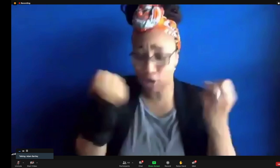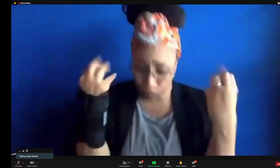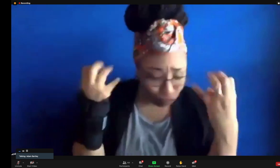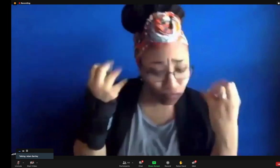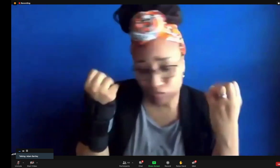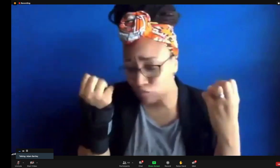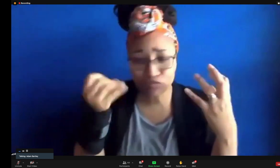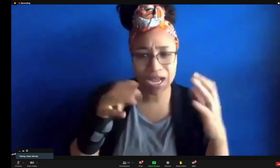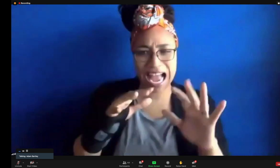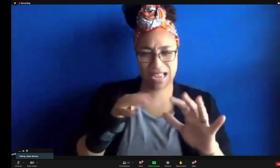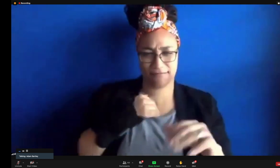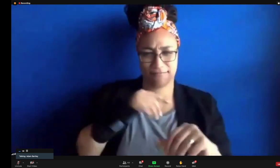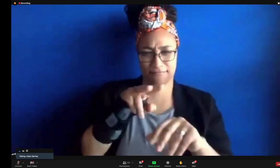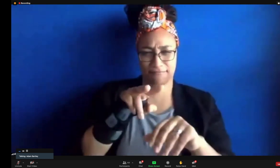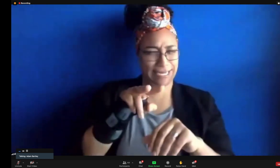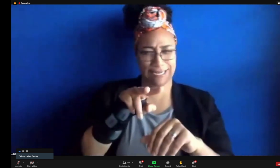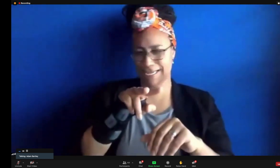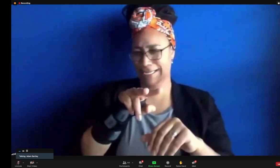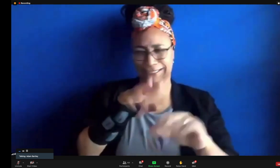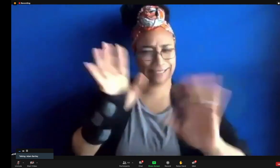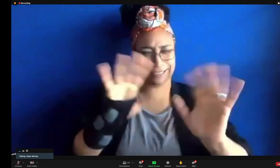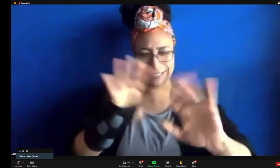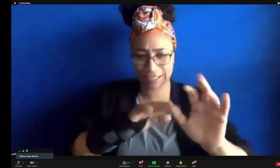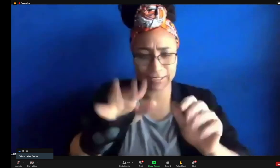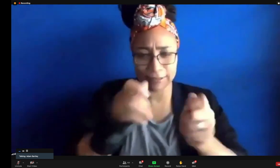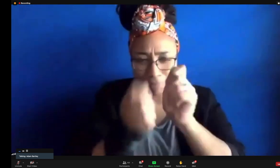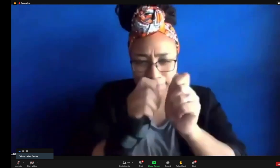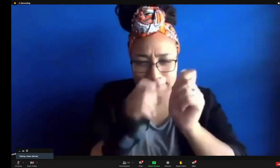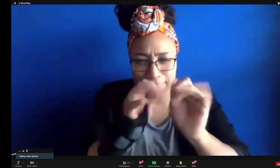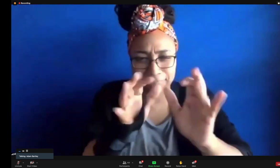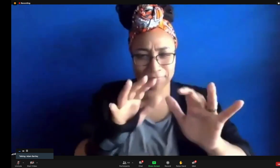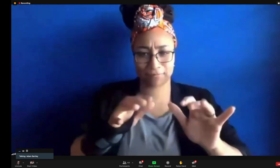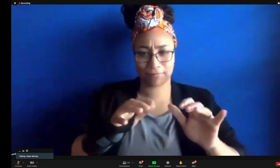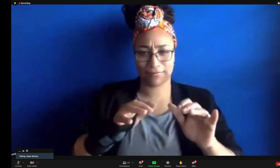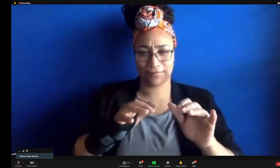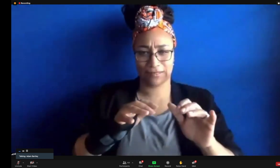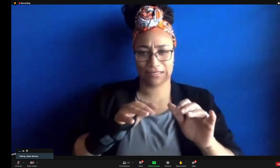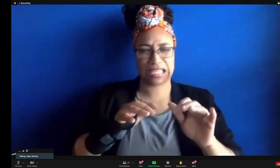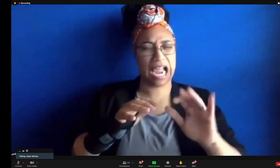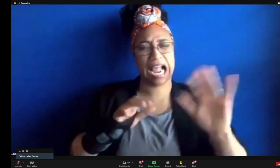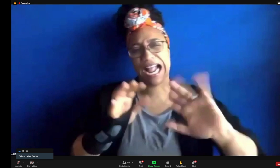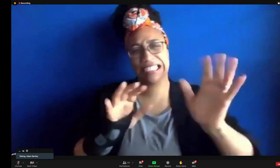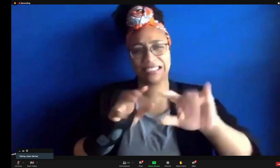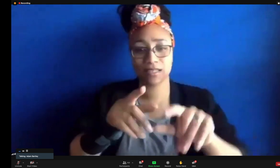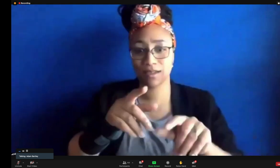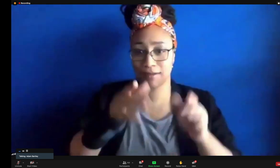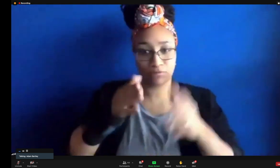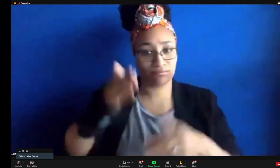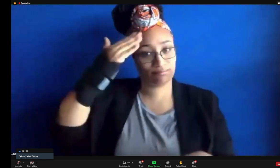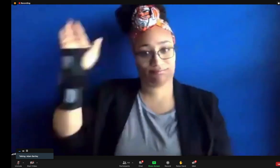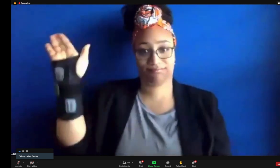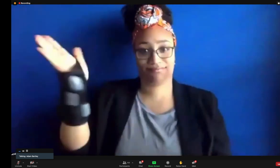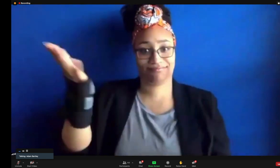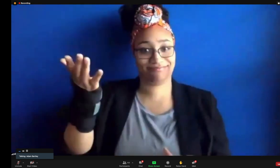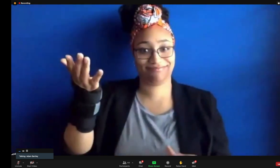think, yeah, and, you know, something comes up there in the performance and in the translation that you have to tweak. You have to change it. You have to work with it. And